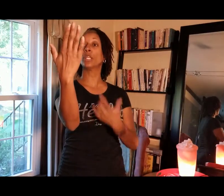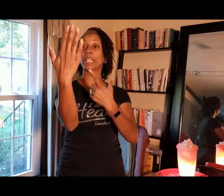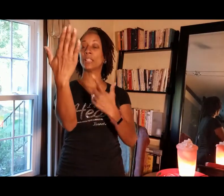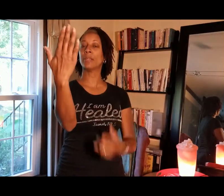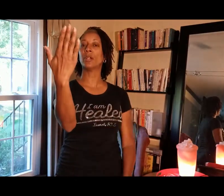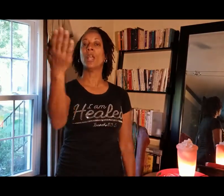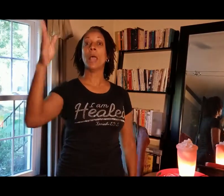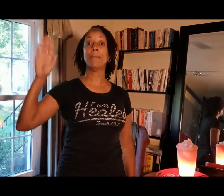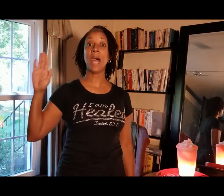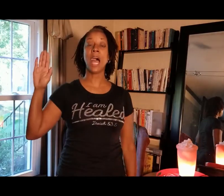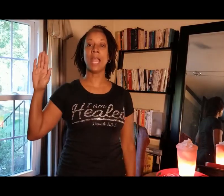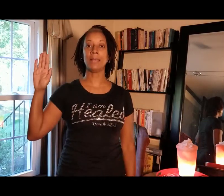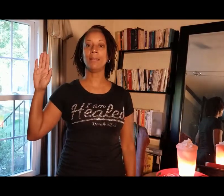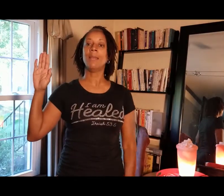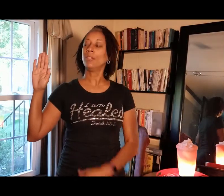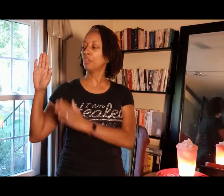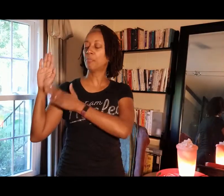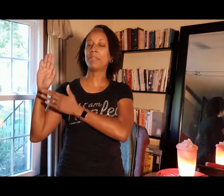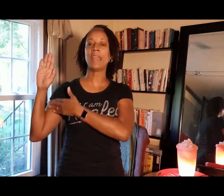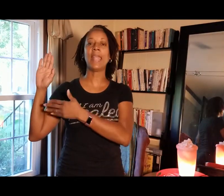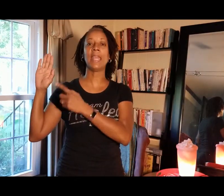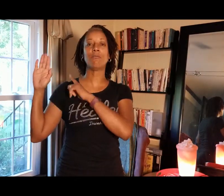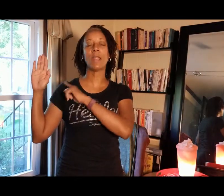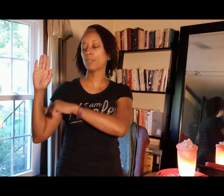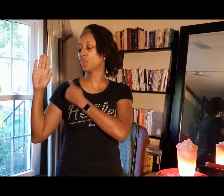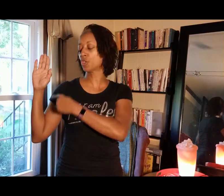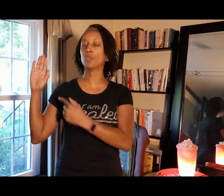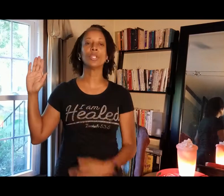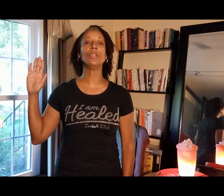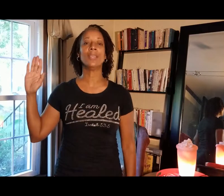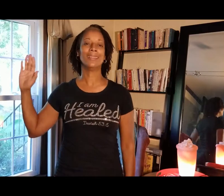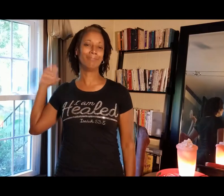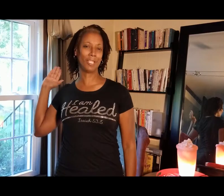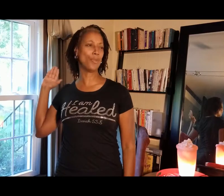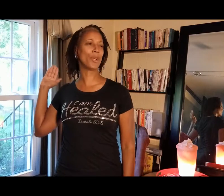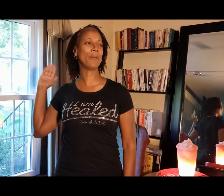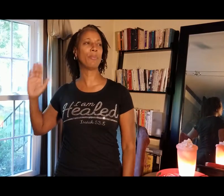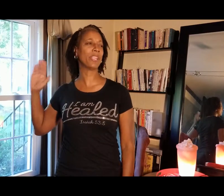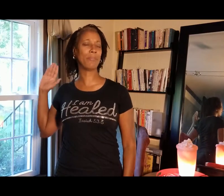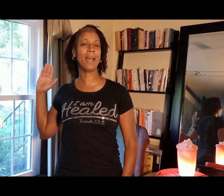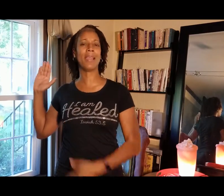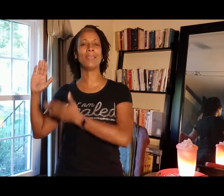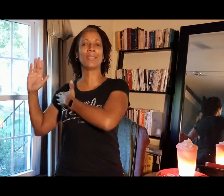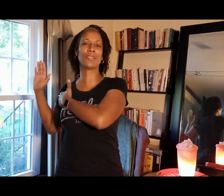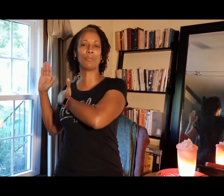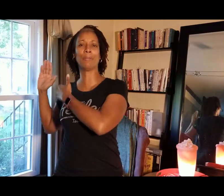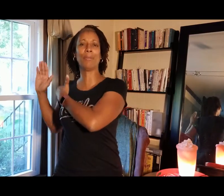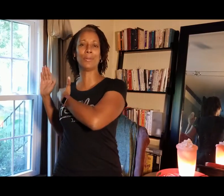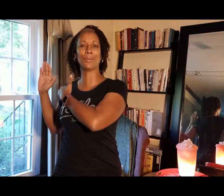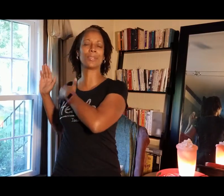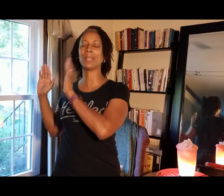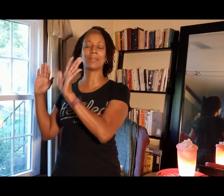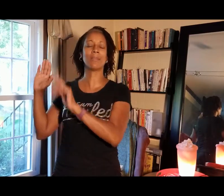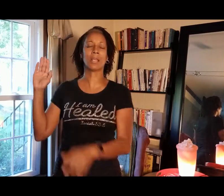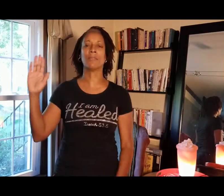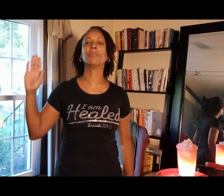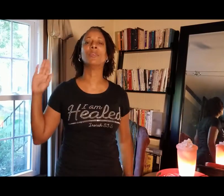You're looking in a mirror. Behind. You can put that hand right at your shoulder. Don't worry about putting it behind. You're going to superimpose. That's not comfortable.